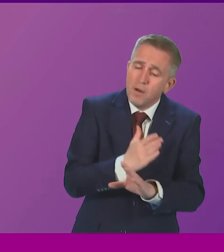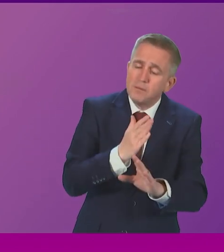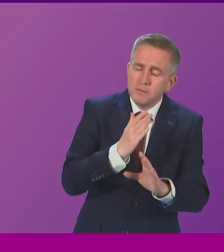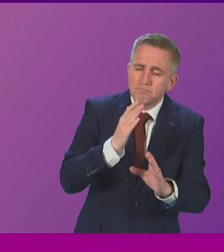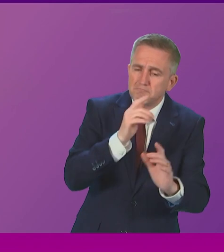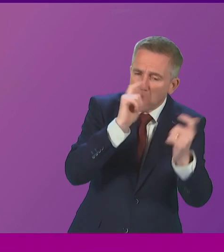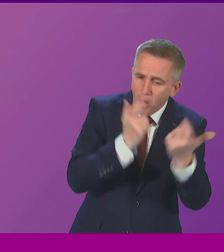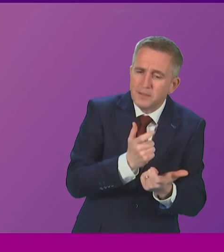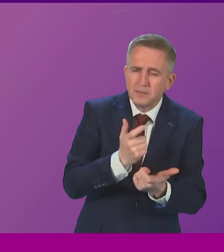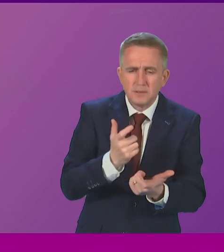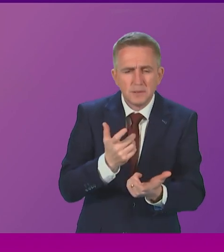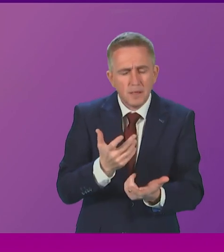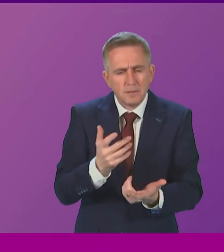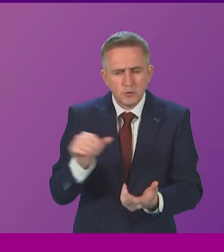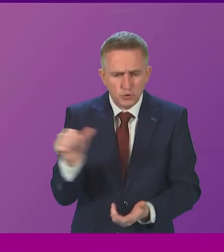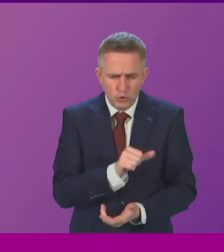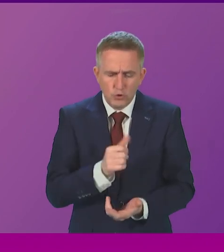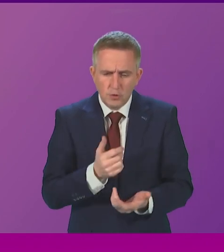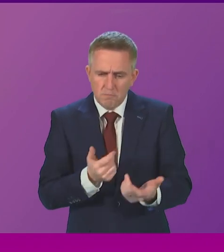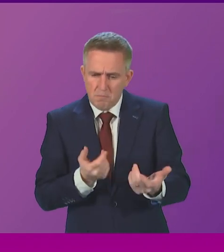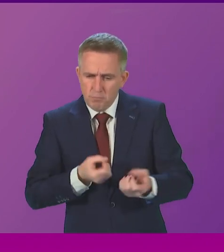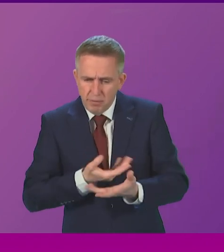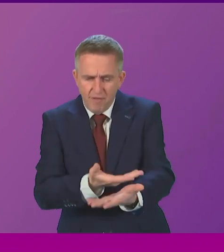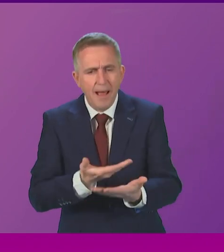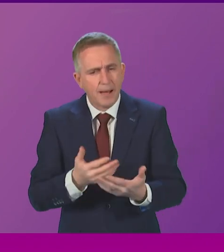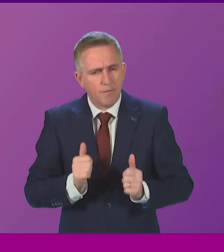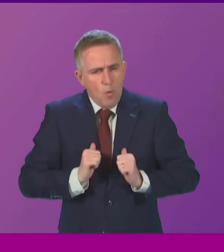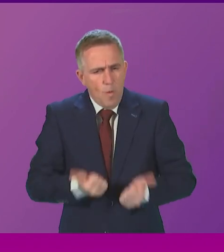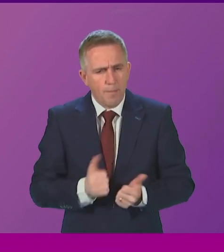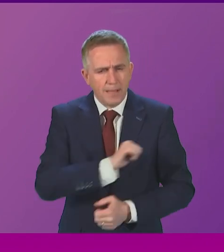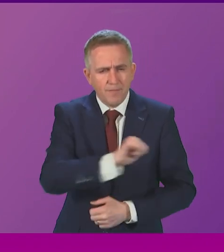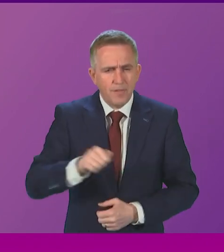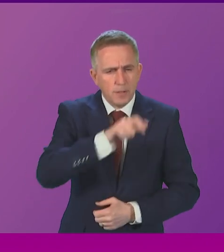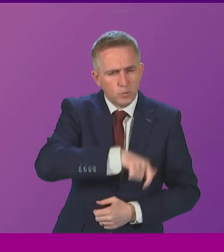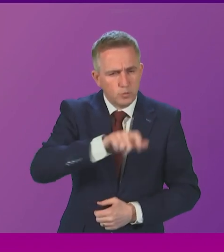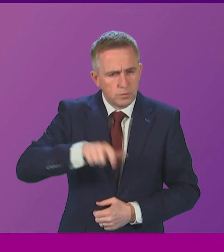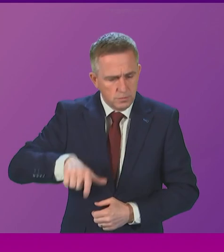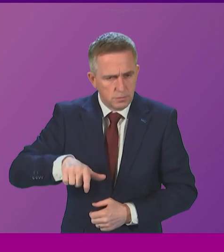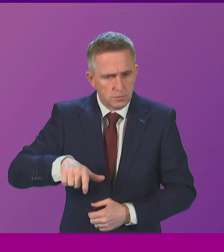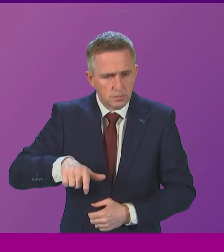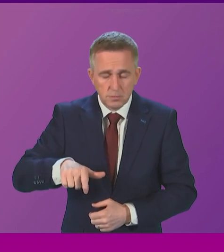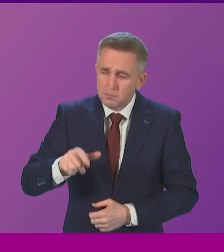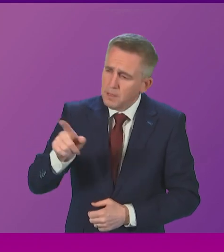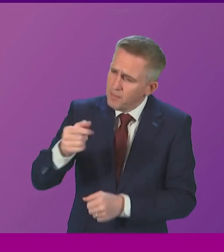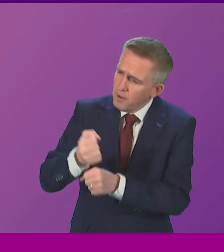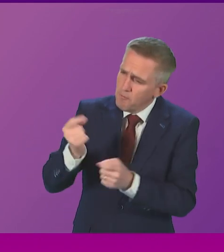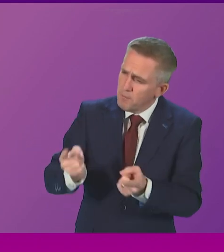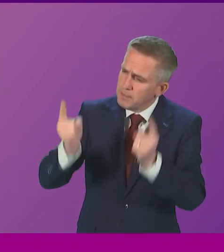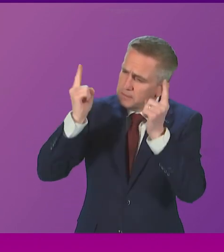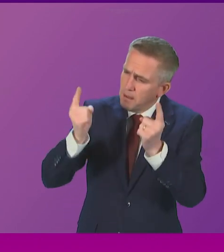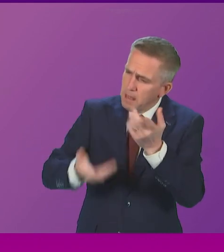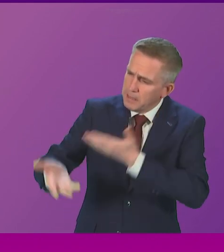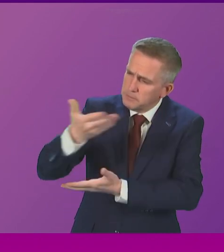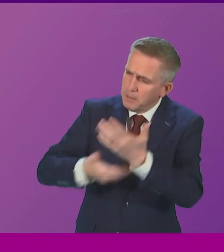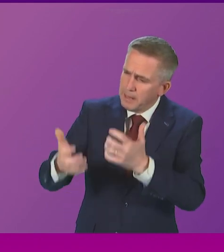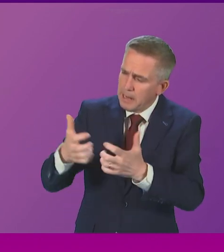and have their own role to play in ensuring provision for the well-being of their students. Can the Minister say something about how the work of